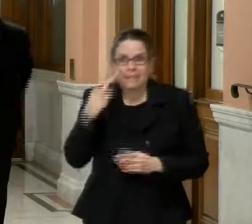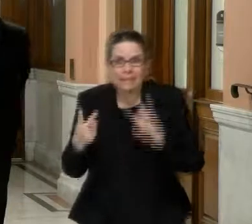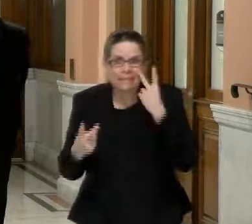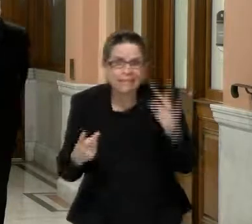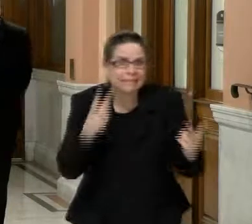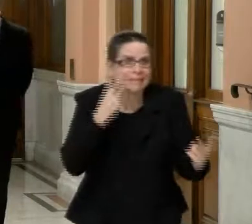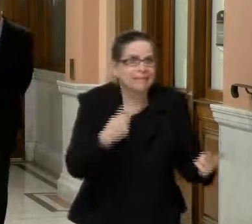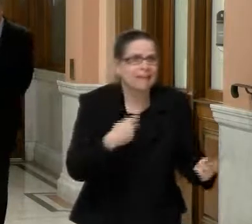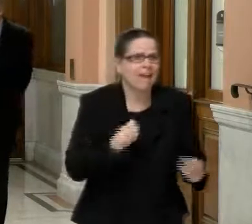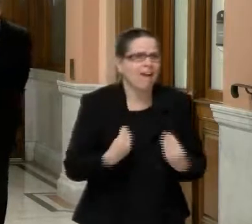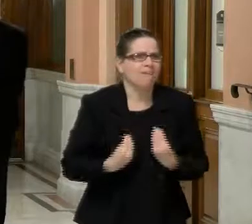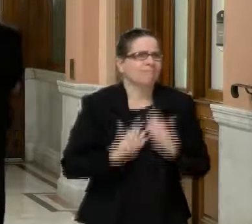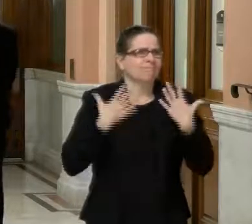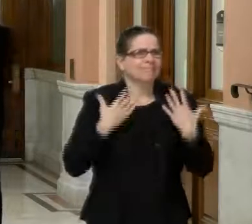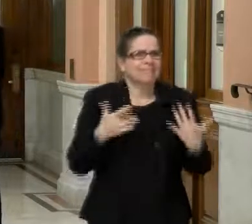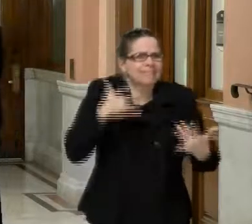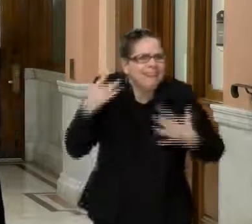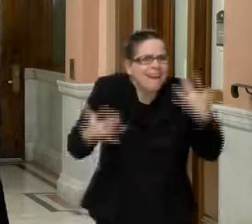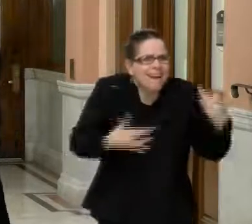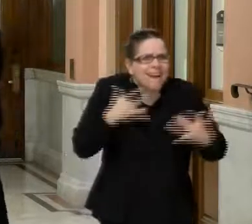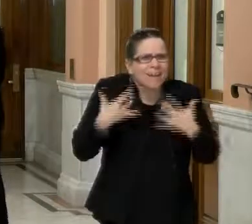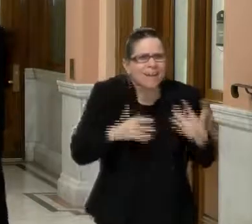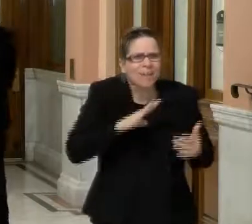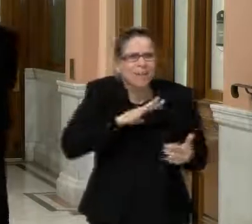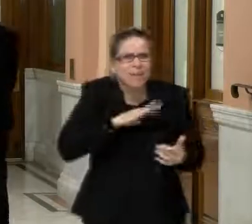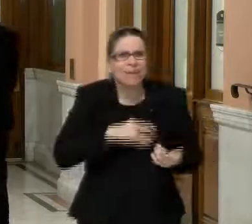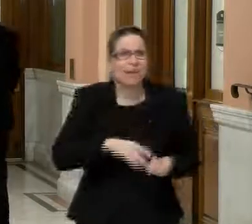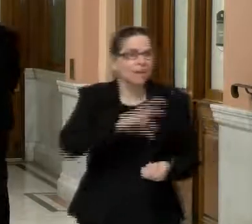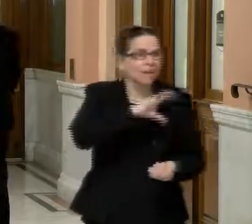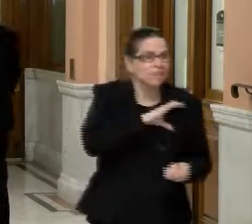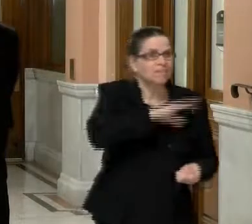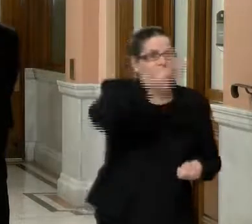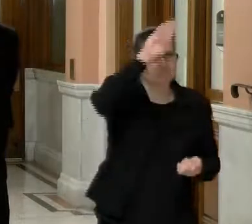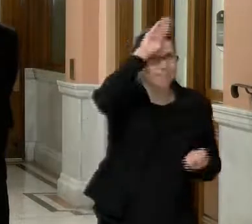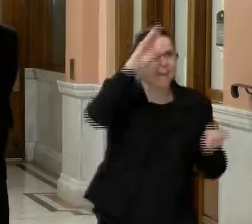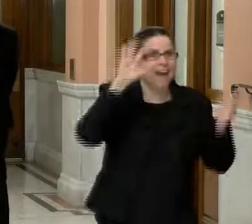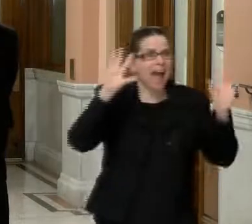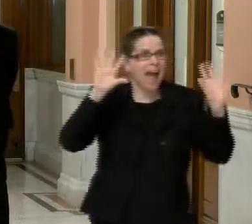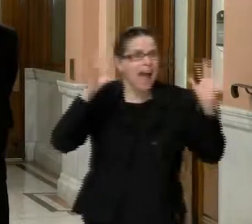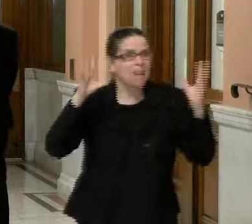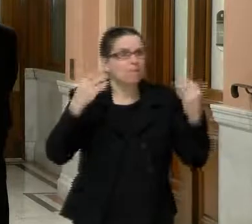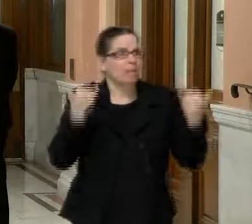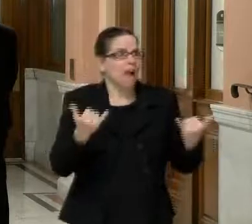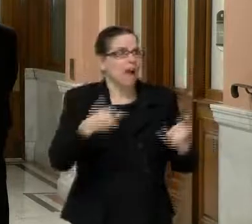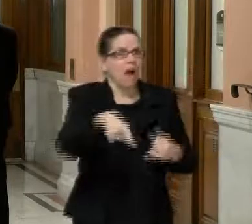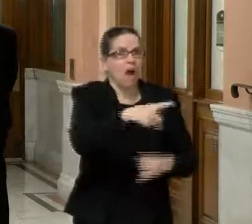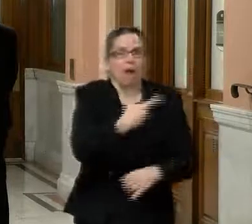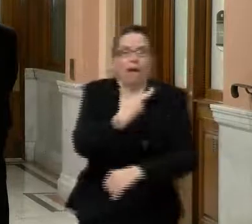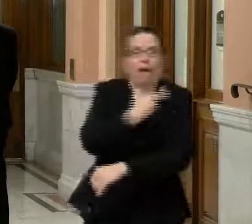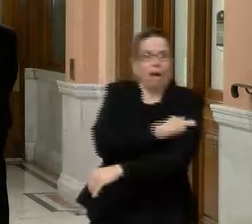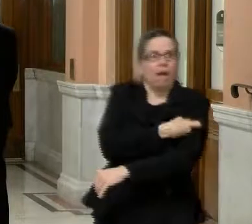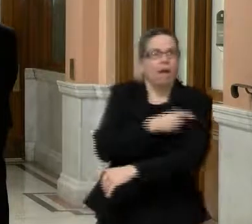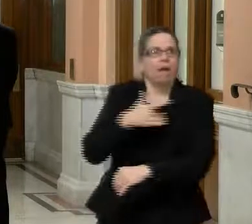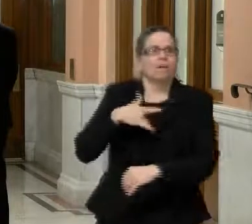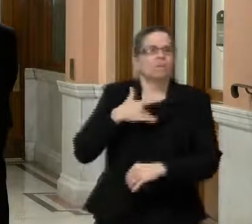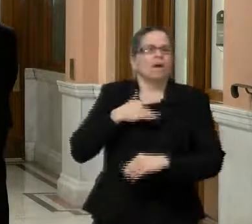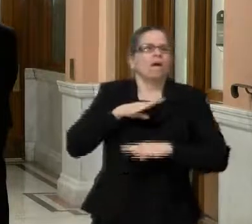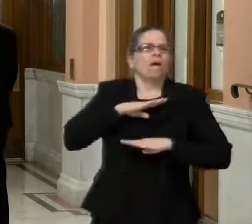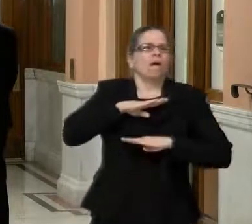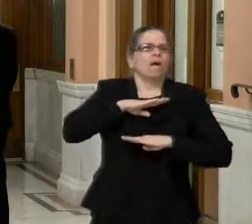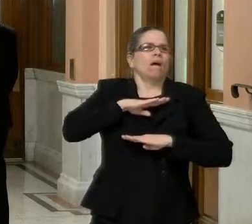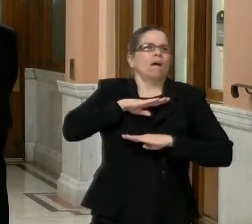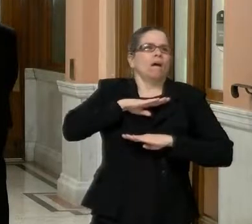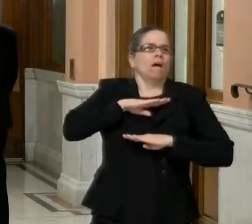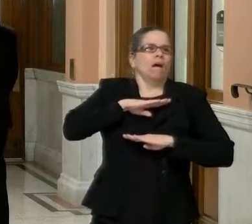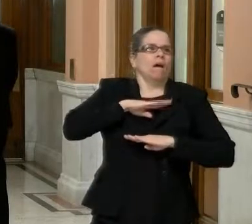are fantastic. The first responders are so grateful. We've gotten satisfaction surveys with like 98% satisfaction